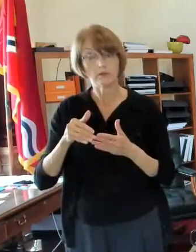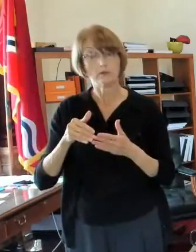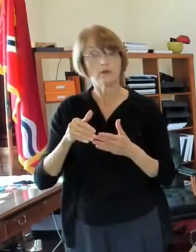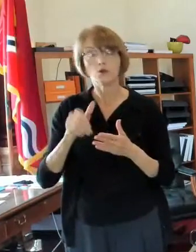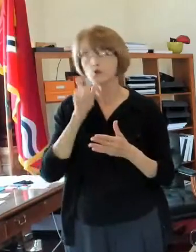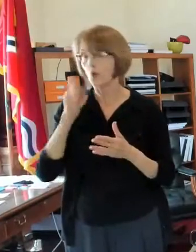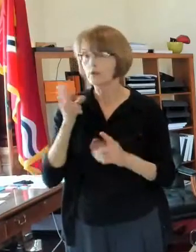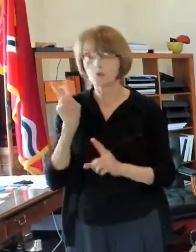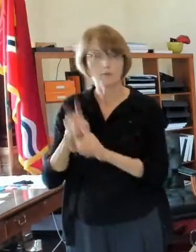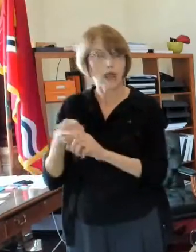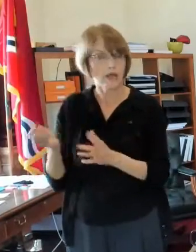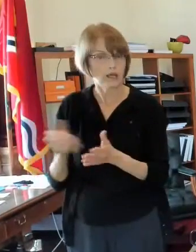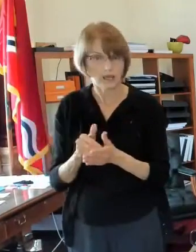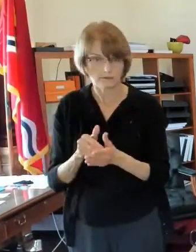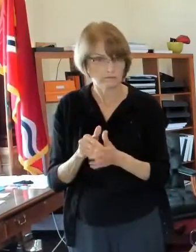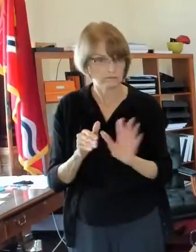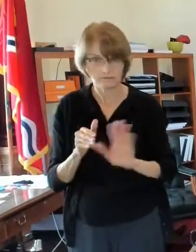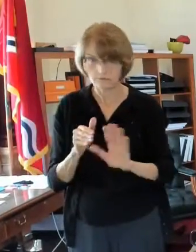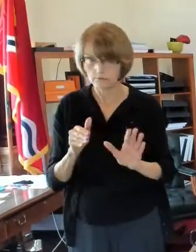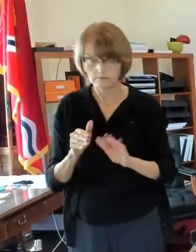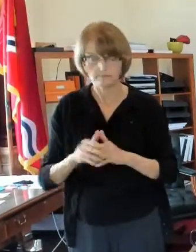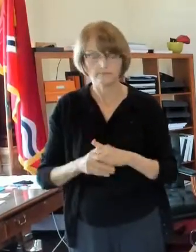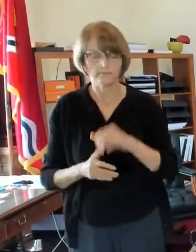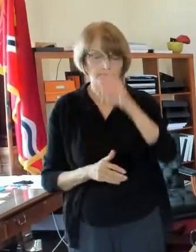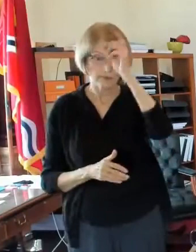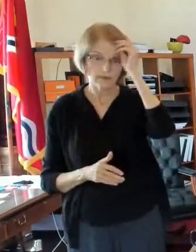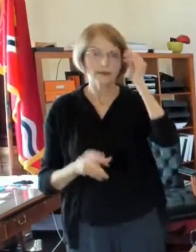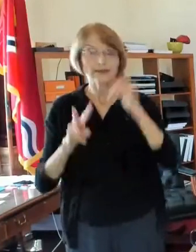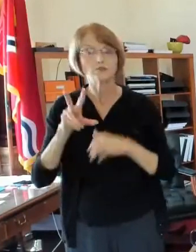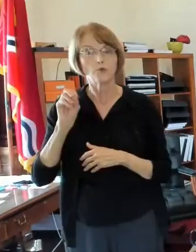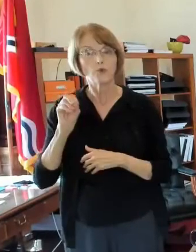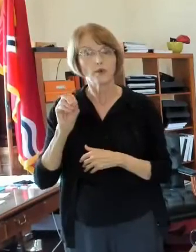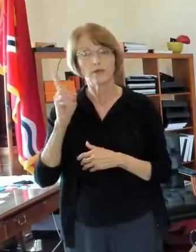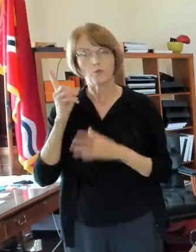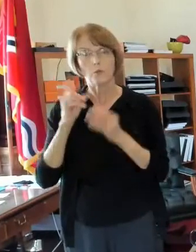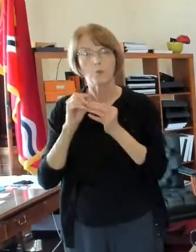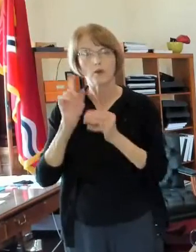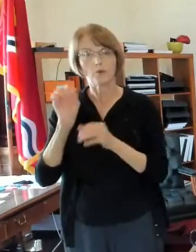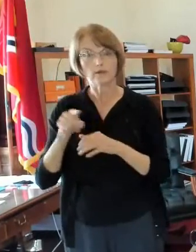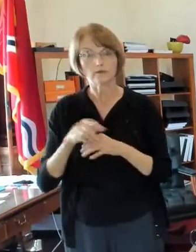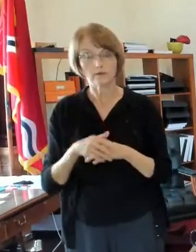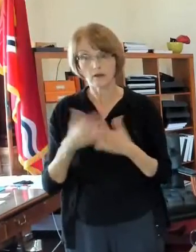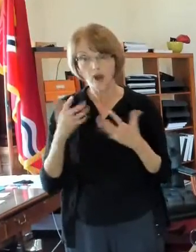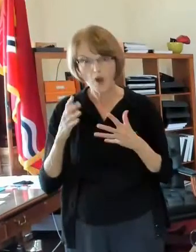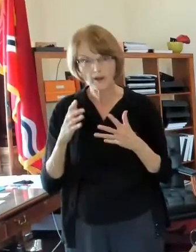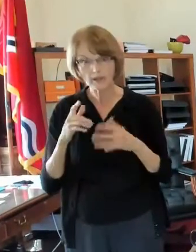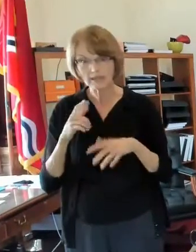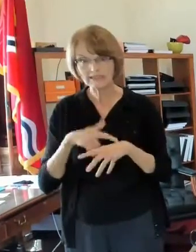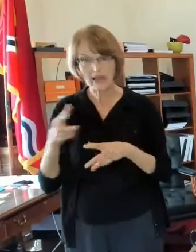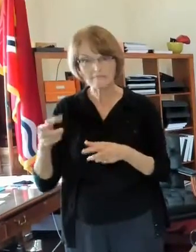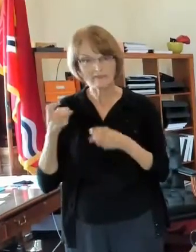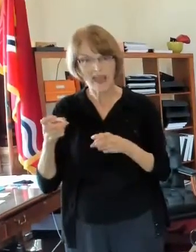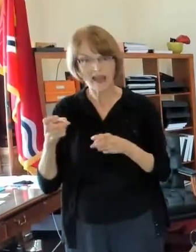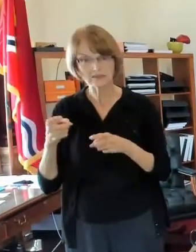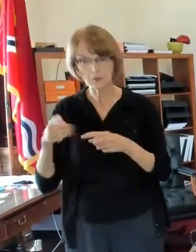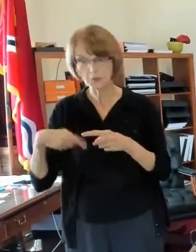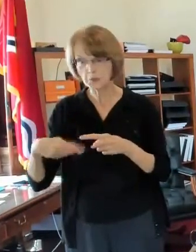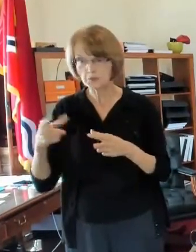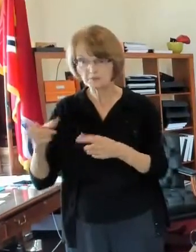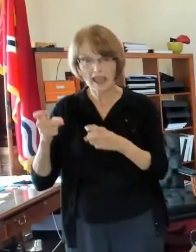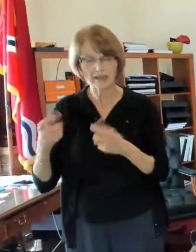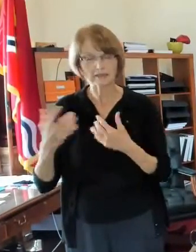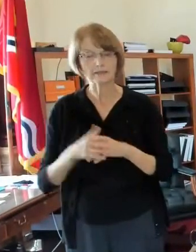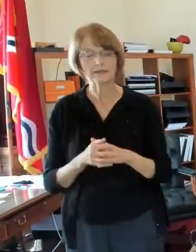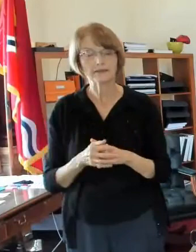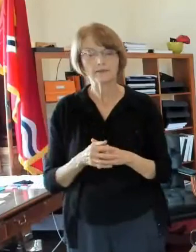that that we know is there all so maybe it's 2 30 so we're going to do just one more question already 2 30 time flies and you're having fun okay uh